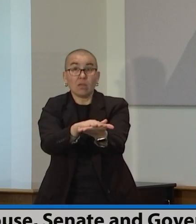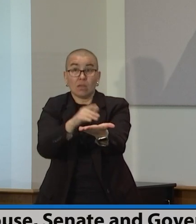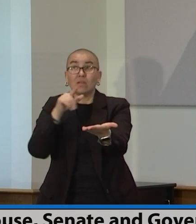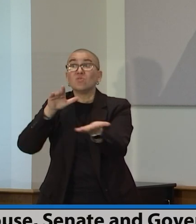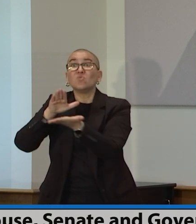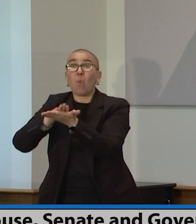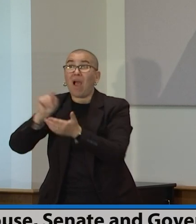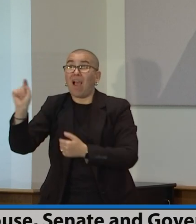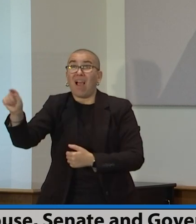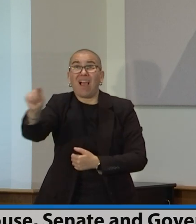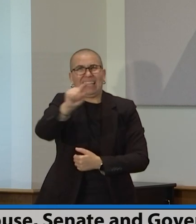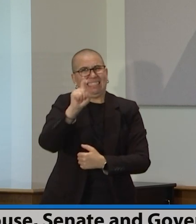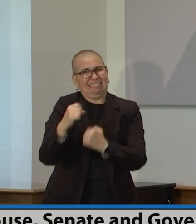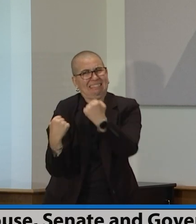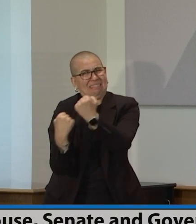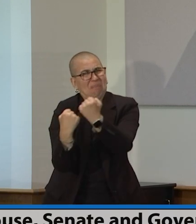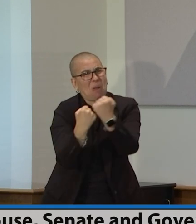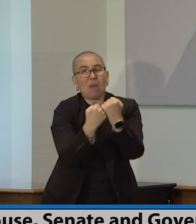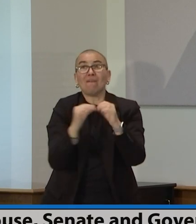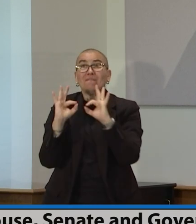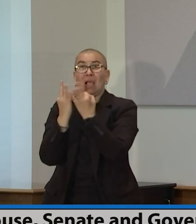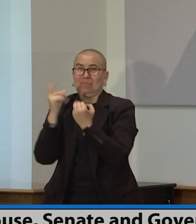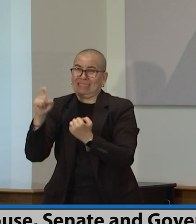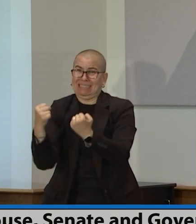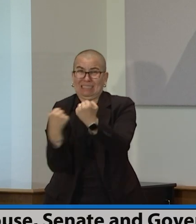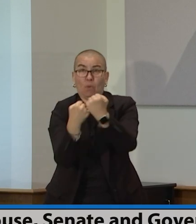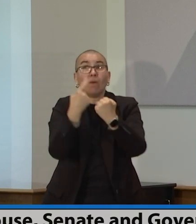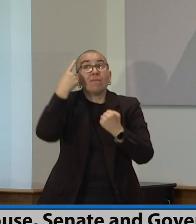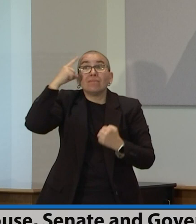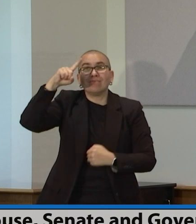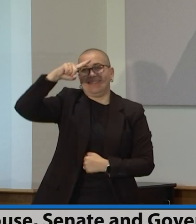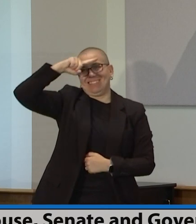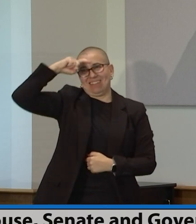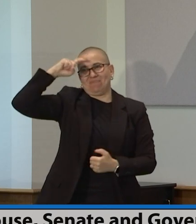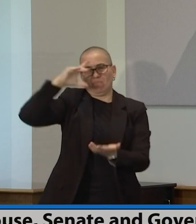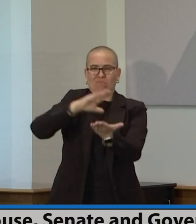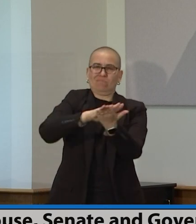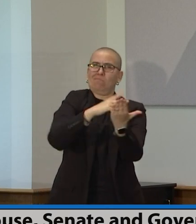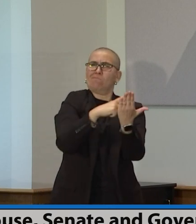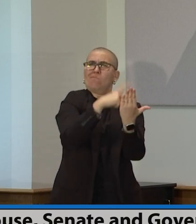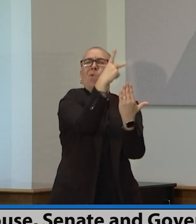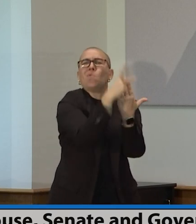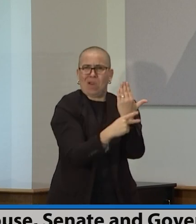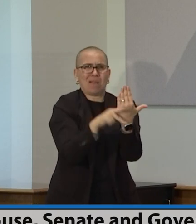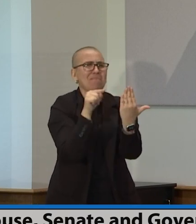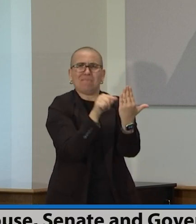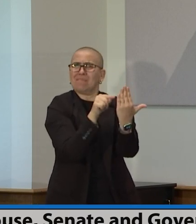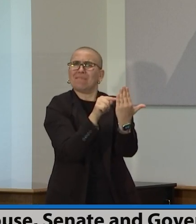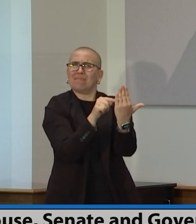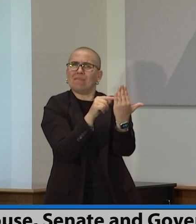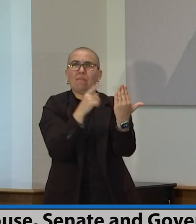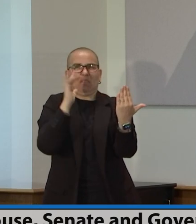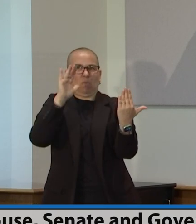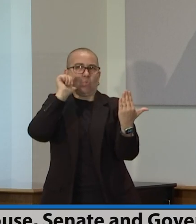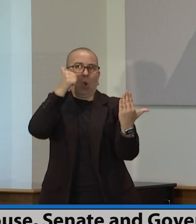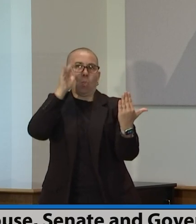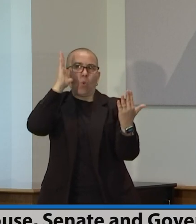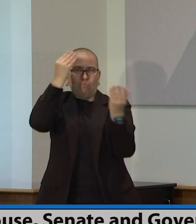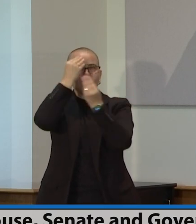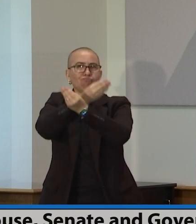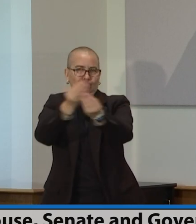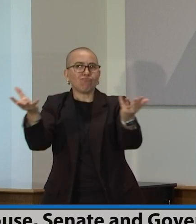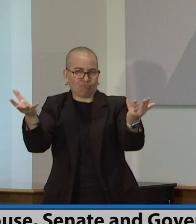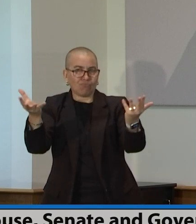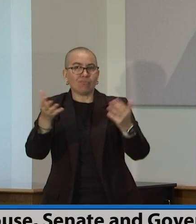their summer programming and enrichment will go out tomorrow, and those schools can start planning for that first week in June when our littlest ones will